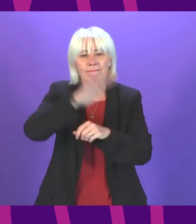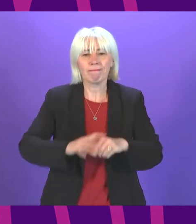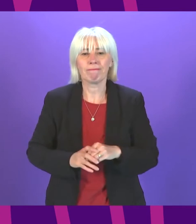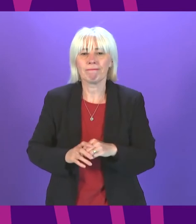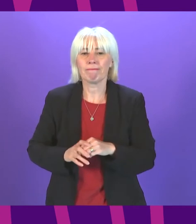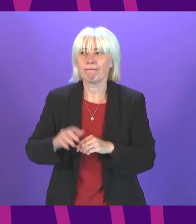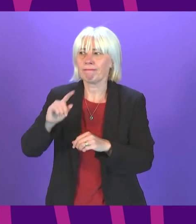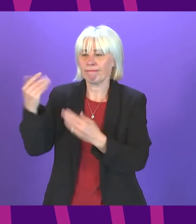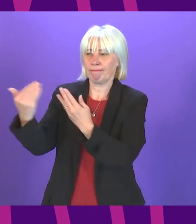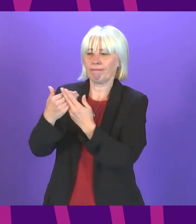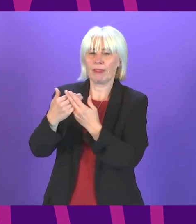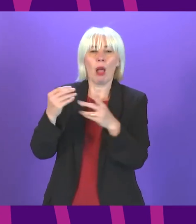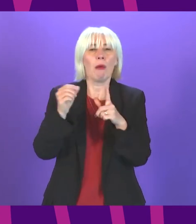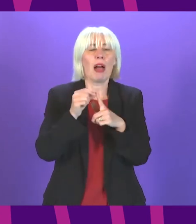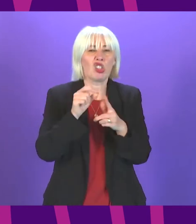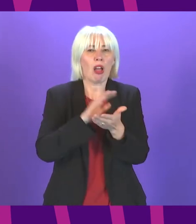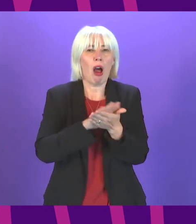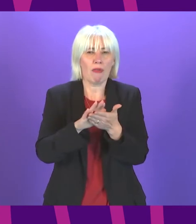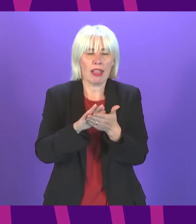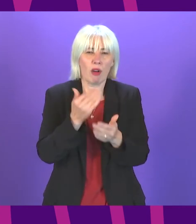will Patrick Carvey I